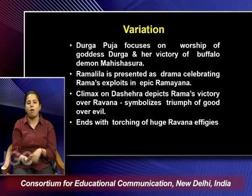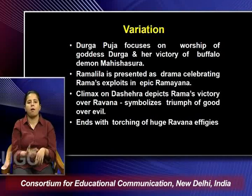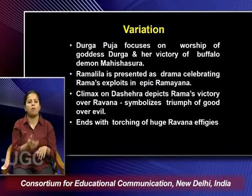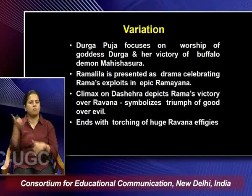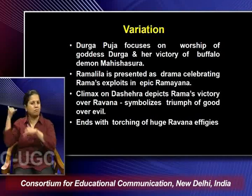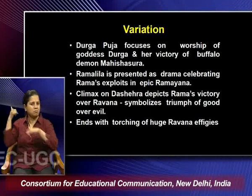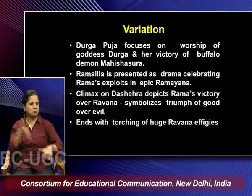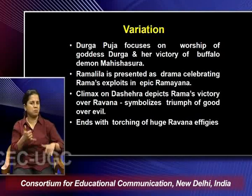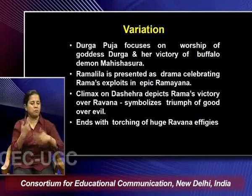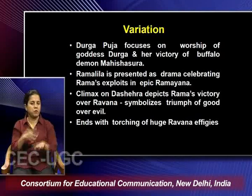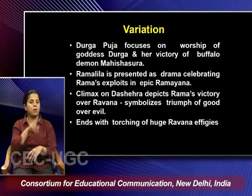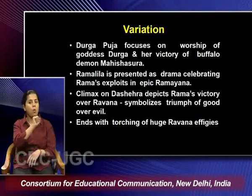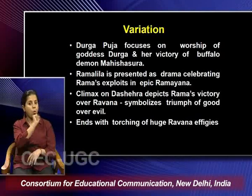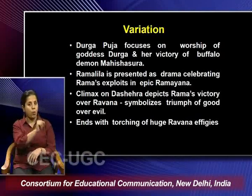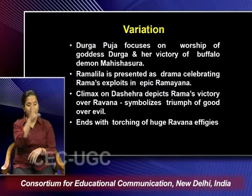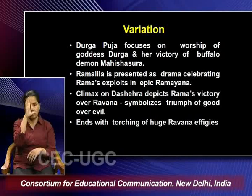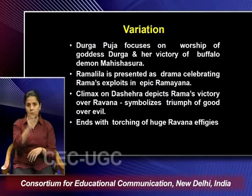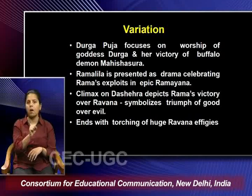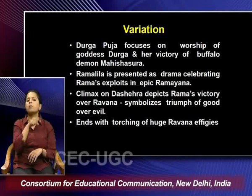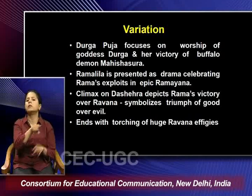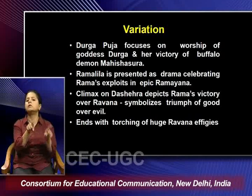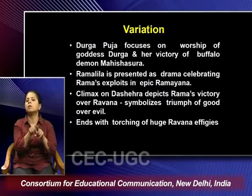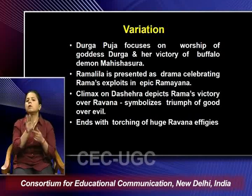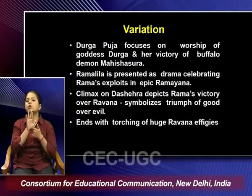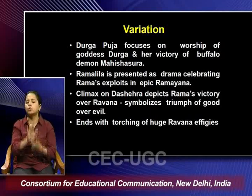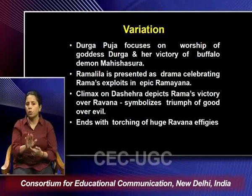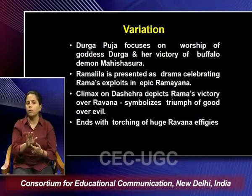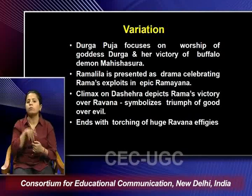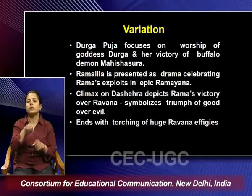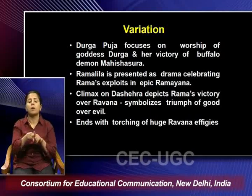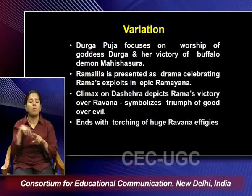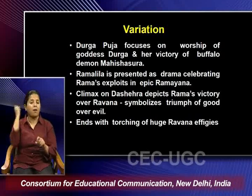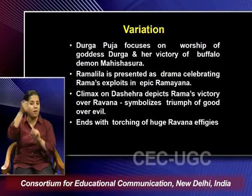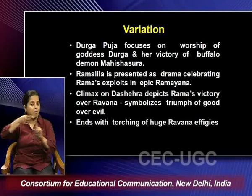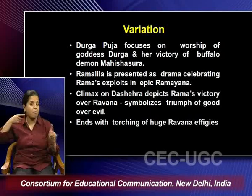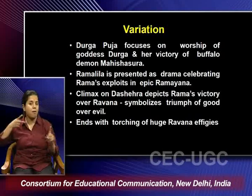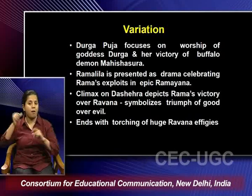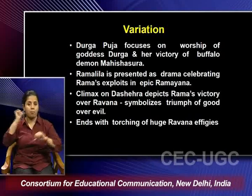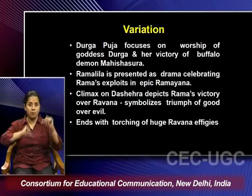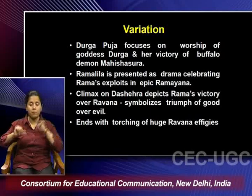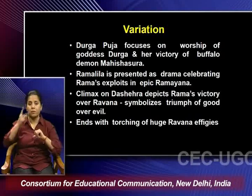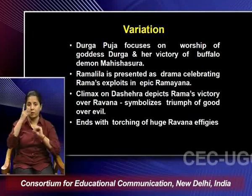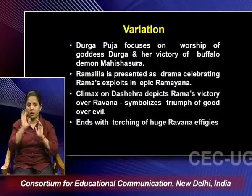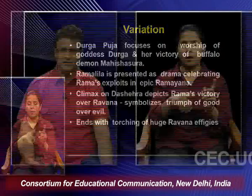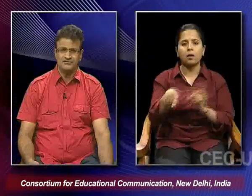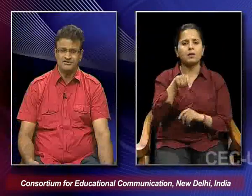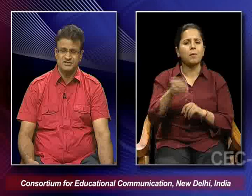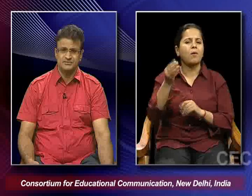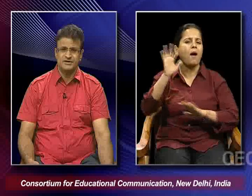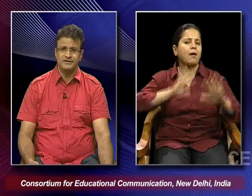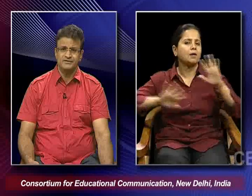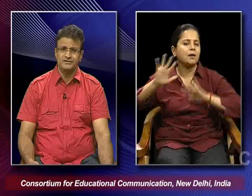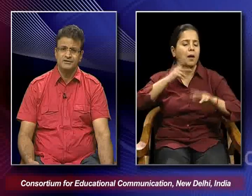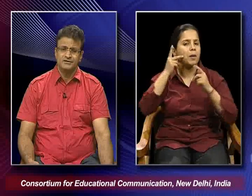good over evil is also being symbolised. It is also in the case of Ramalila where it is presented as some sort of a drama which is